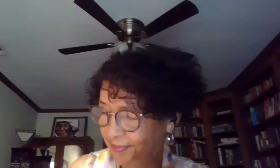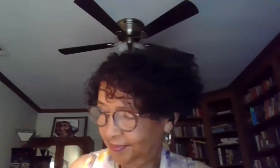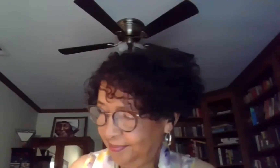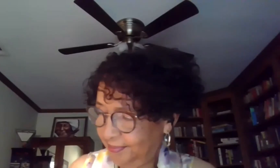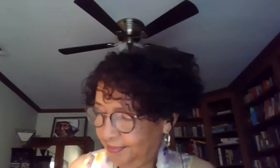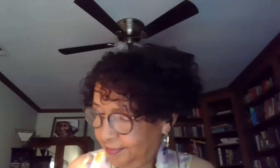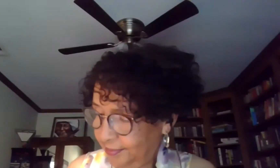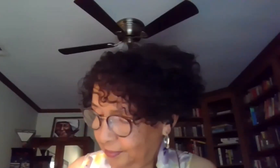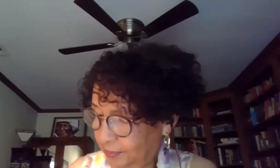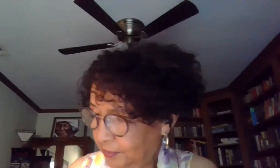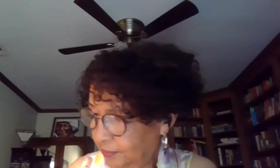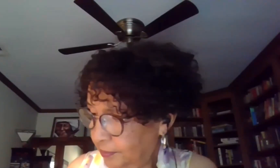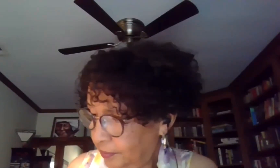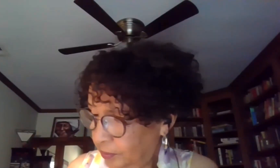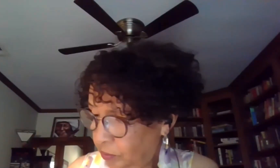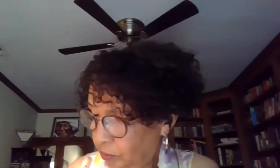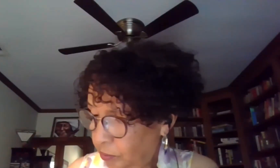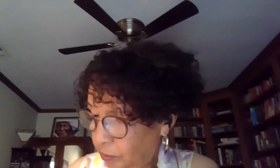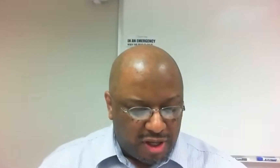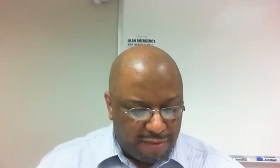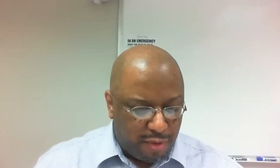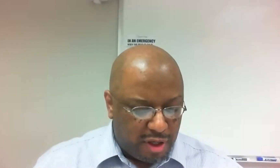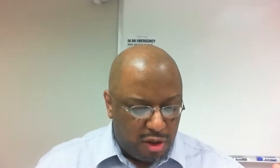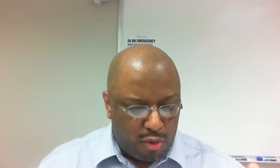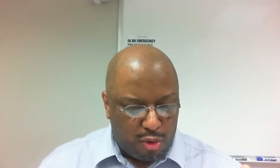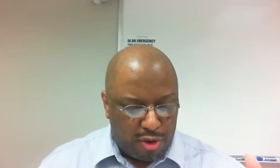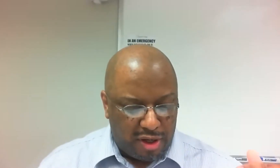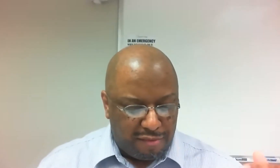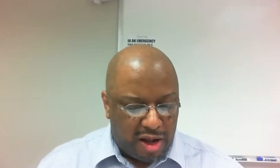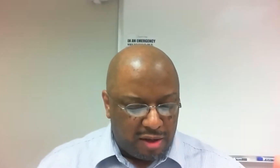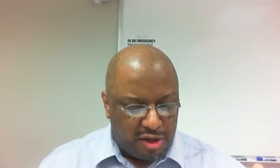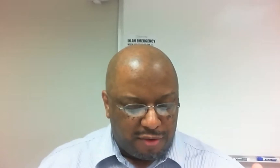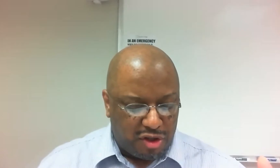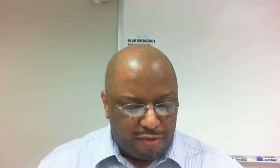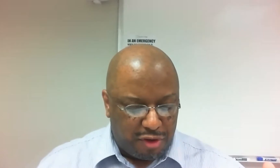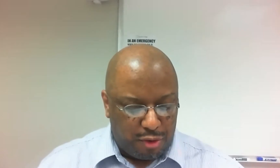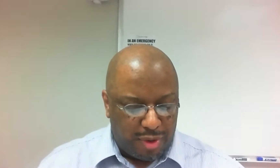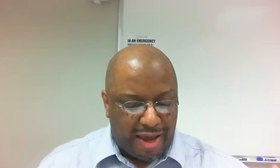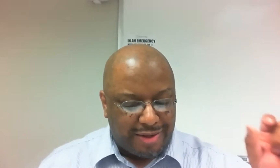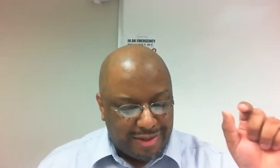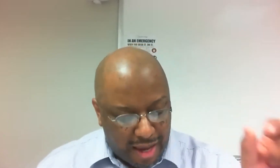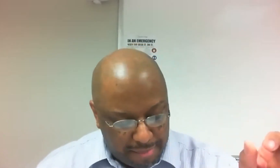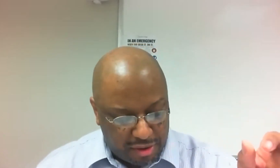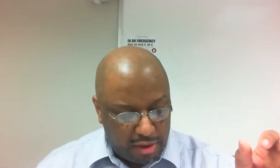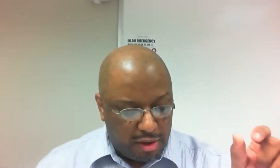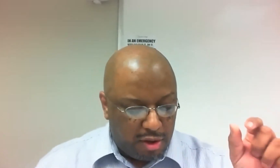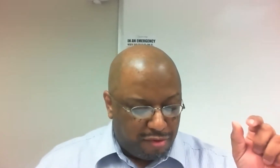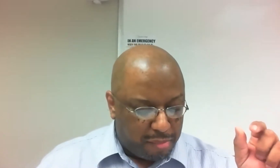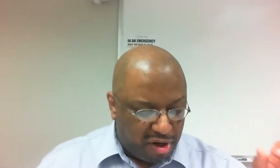it reads, neither slavery nor involuntary servitude except